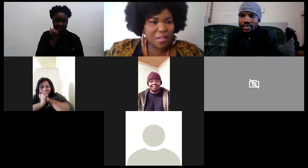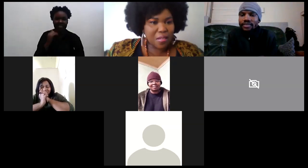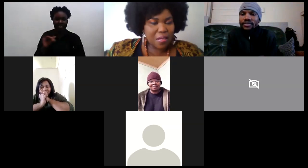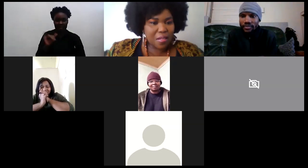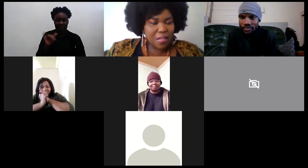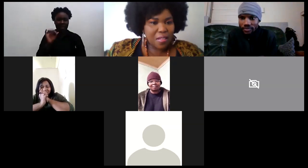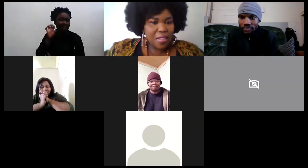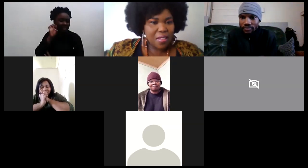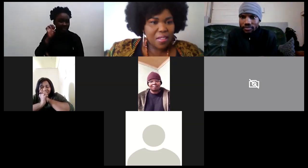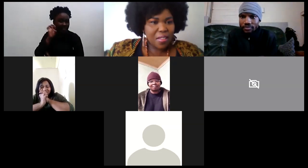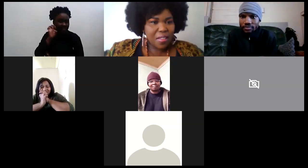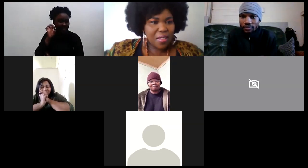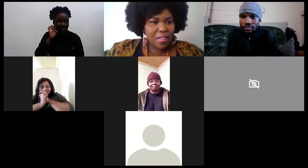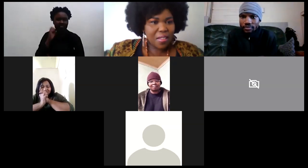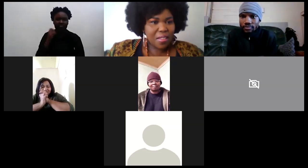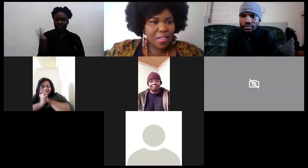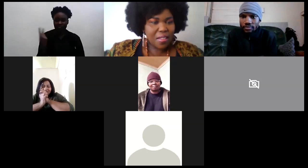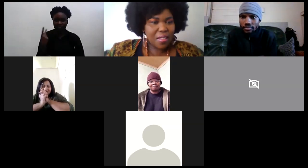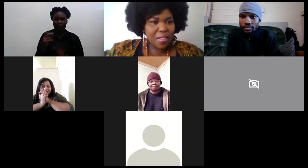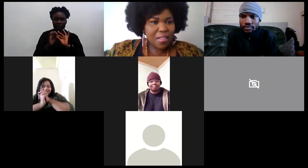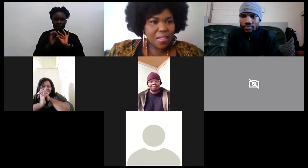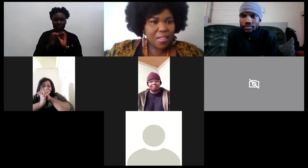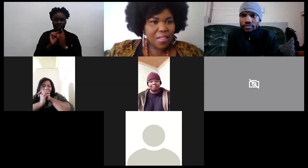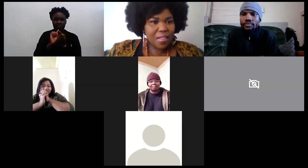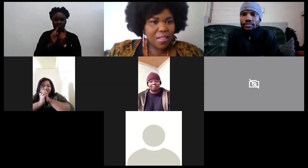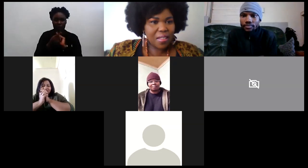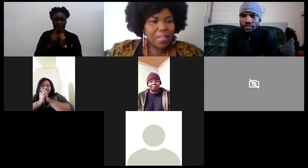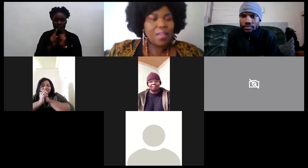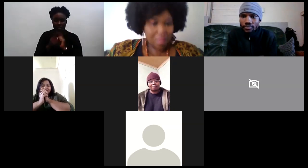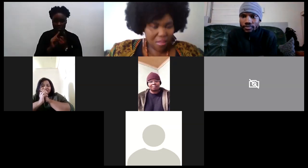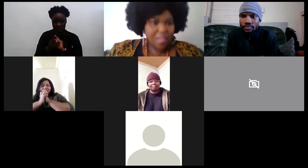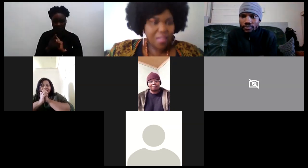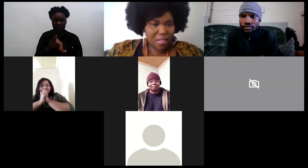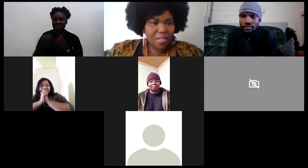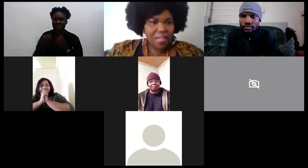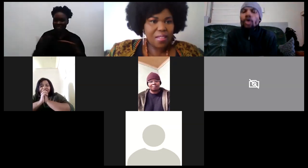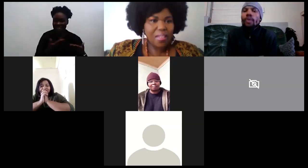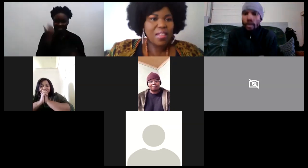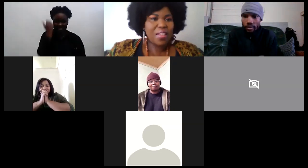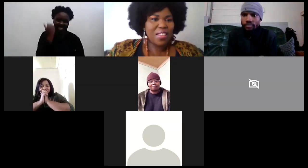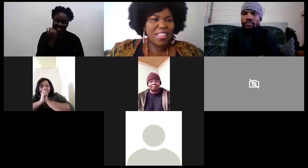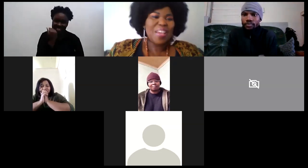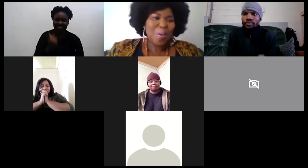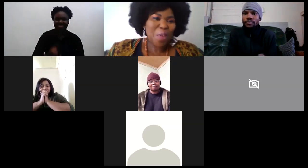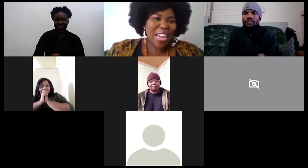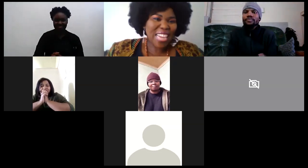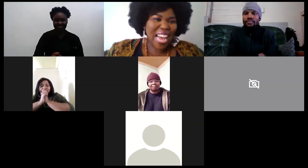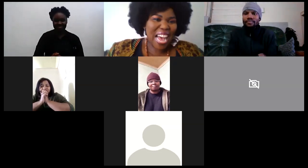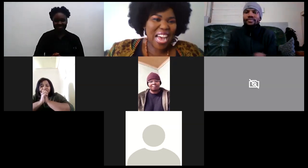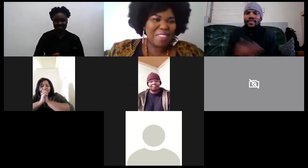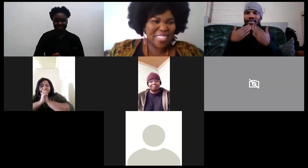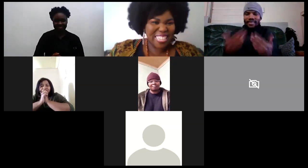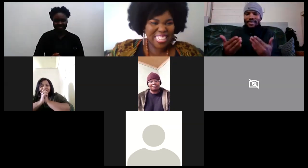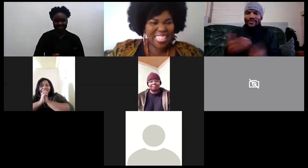we just um made time for for this session um so welcome dia that's dear thank